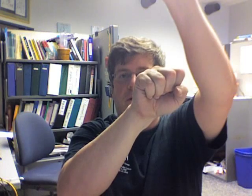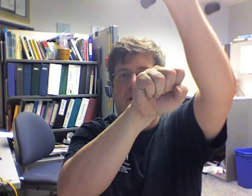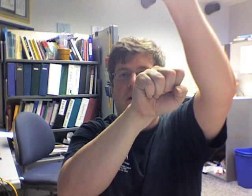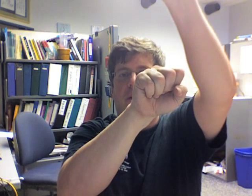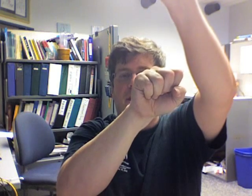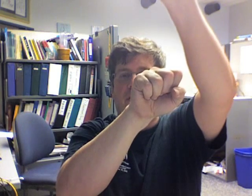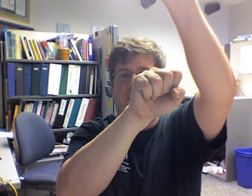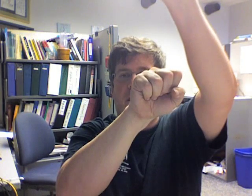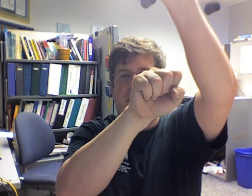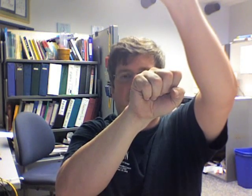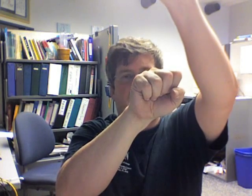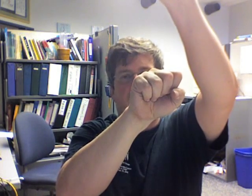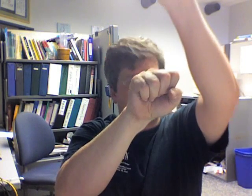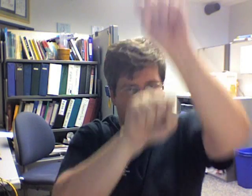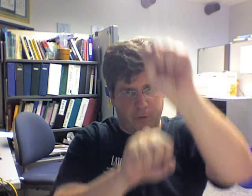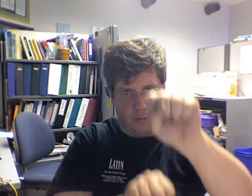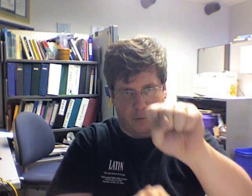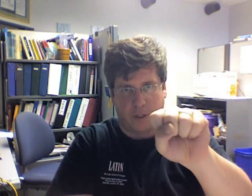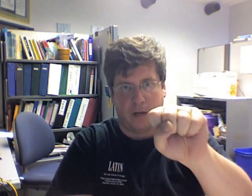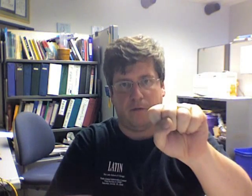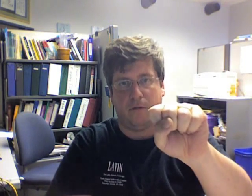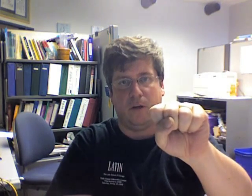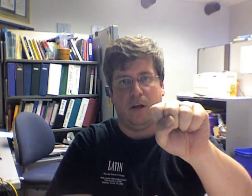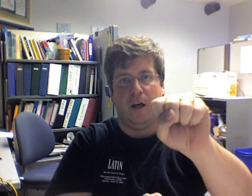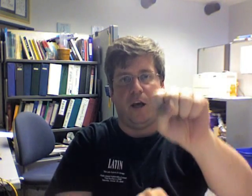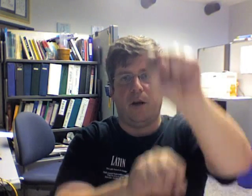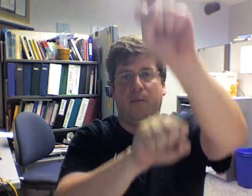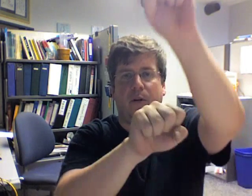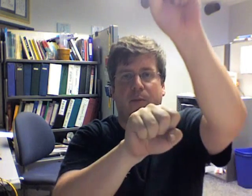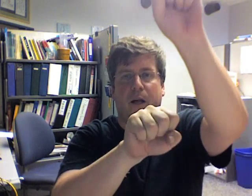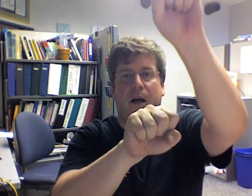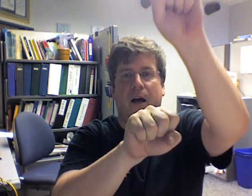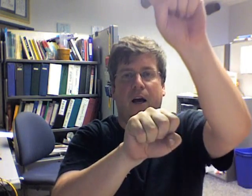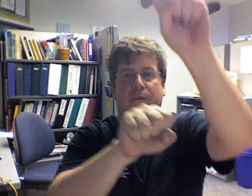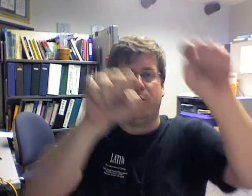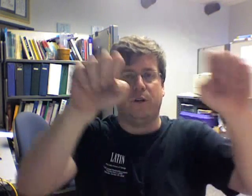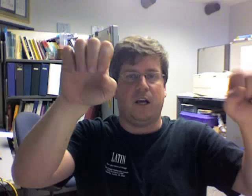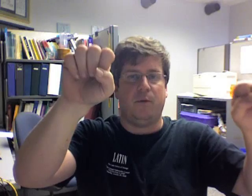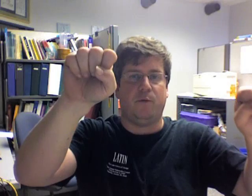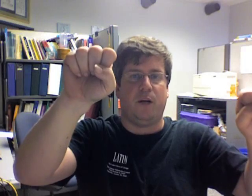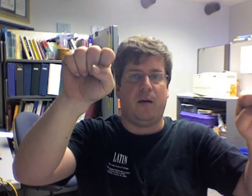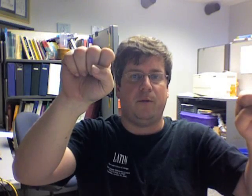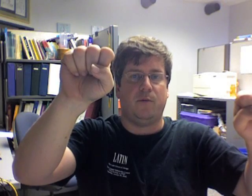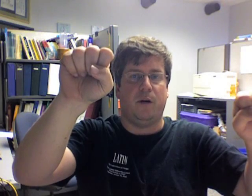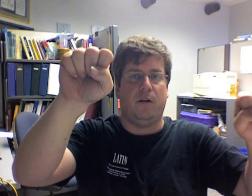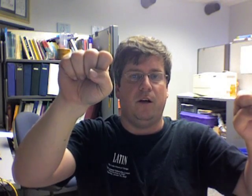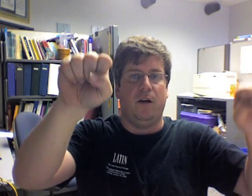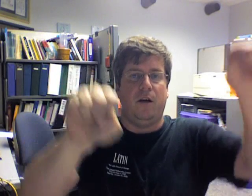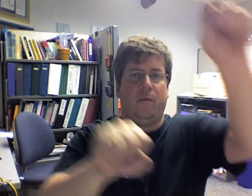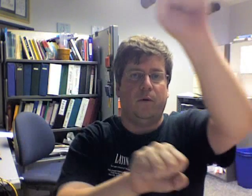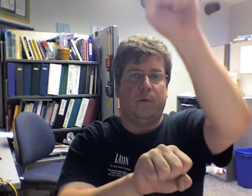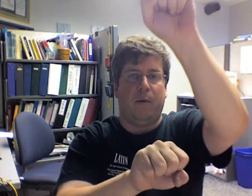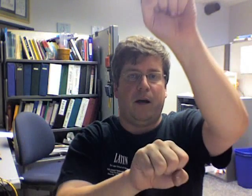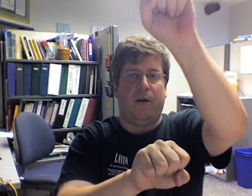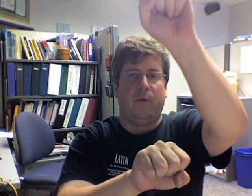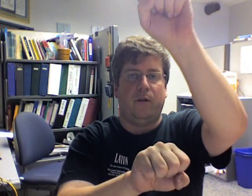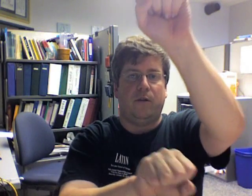And when I subtract i, what happens? Well, everything moves down. And when I multiply i four times, what happens? Well, multiply by i once,